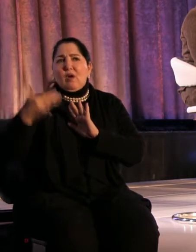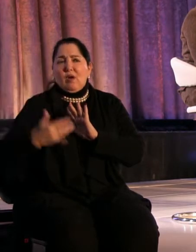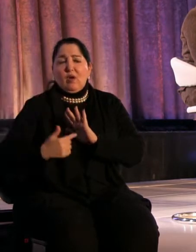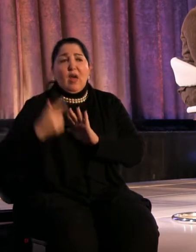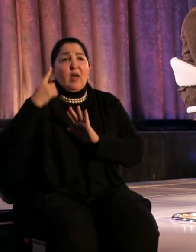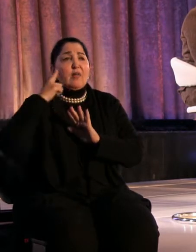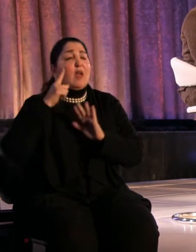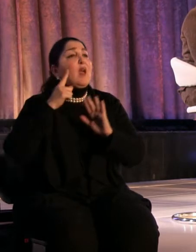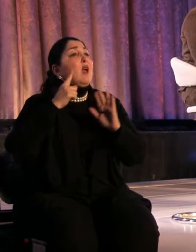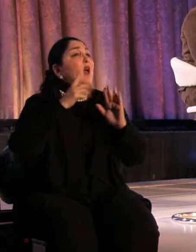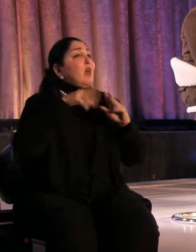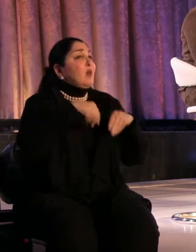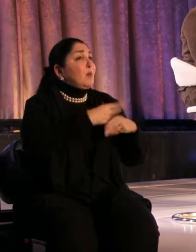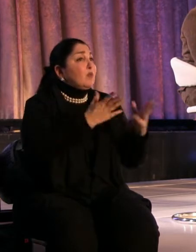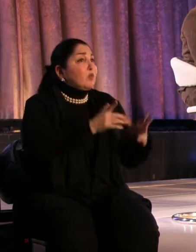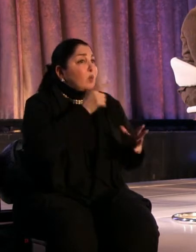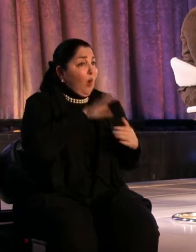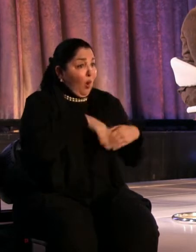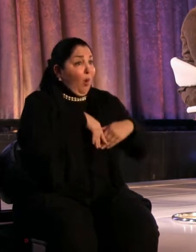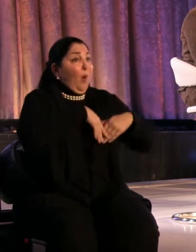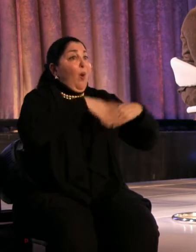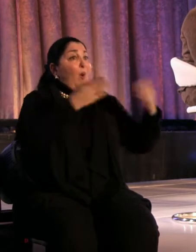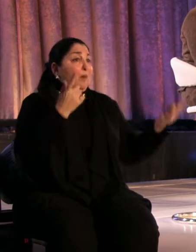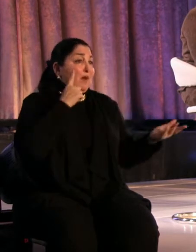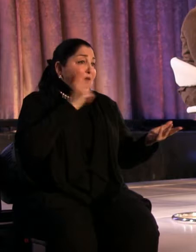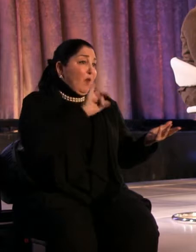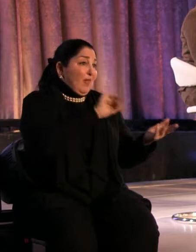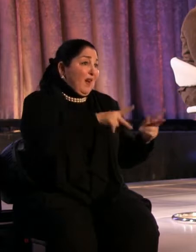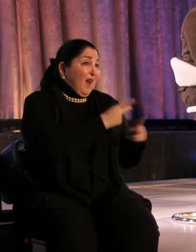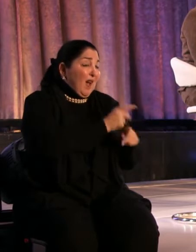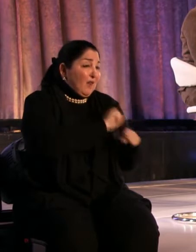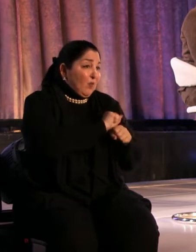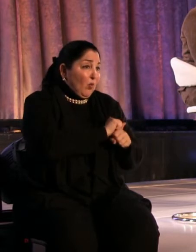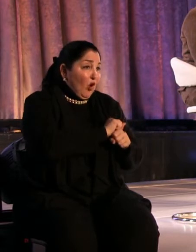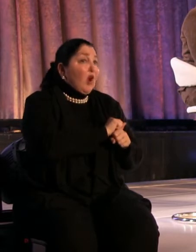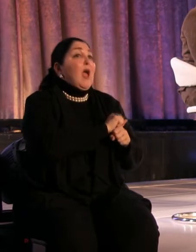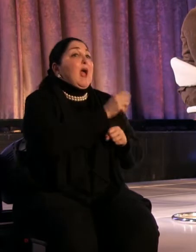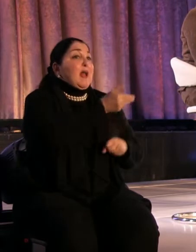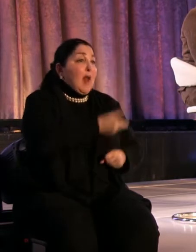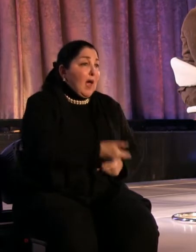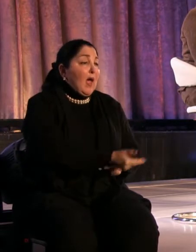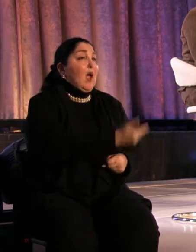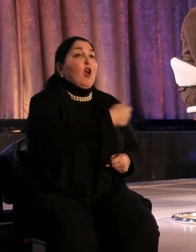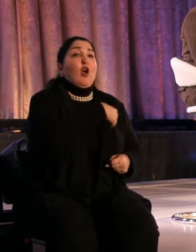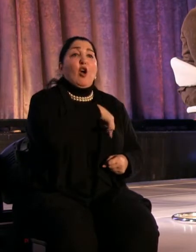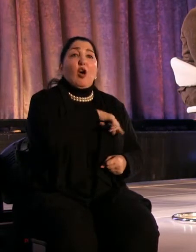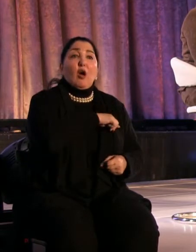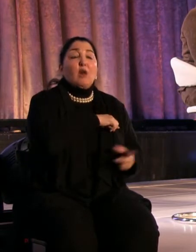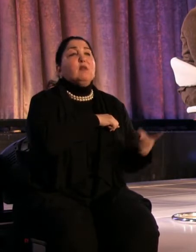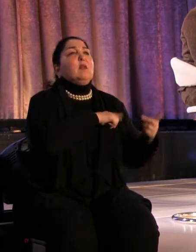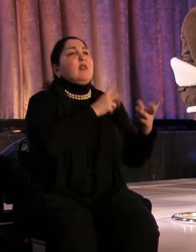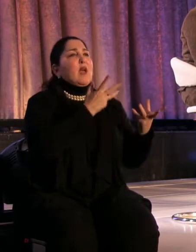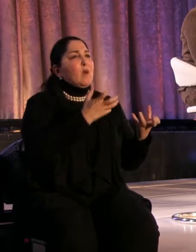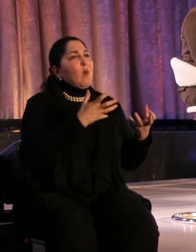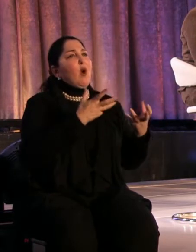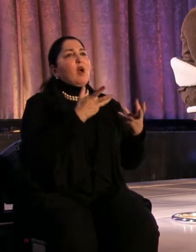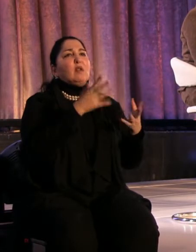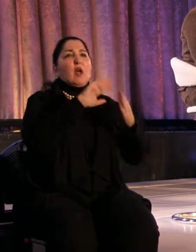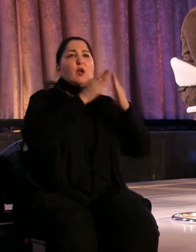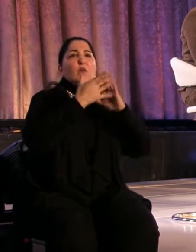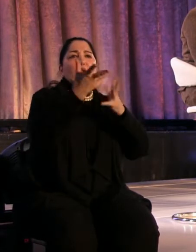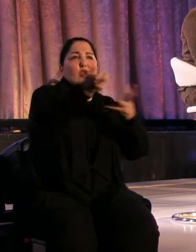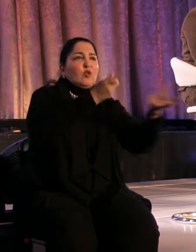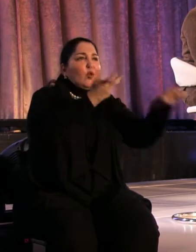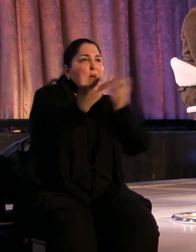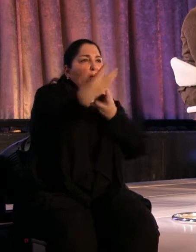open to this kind of work, they want to engage community on a wider scale. They see